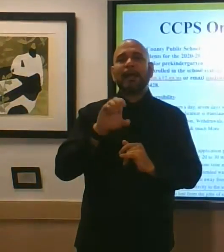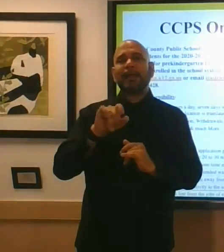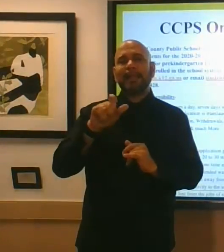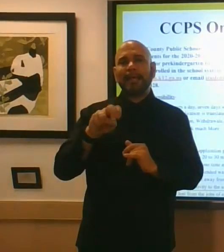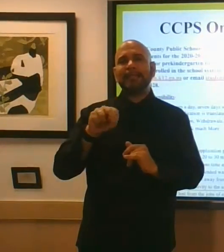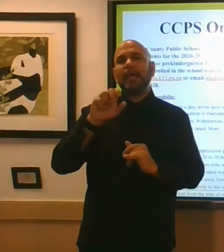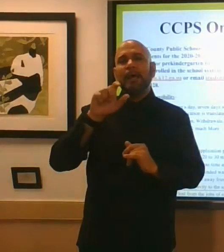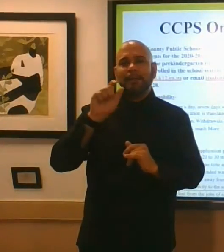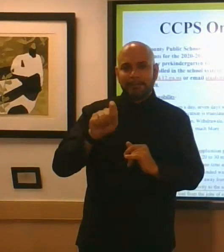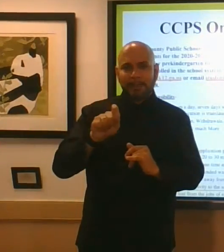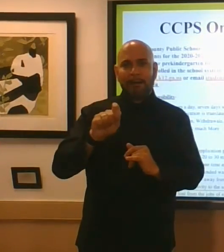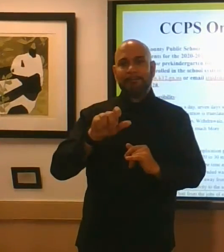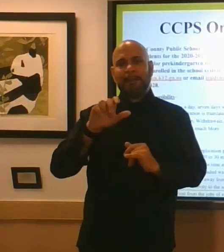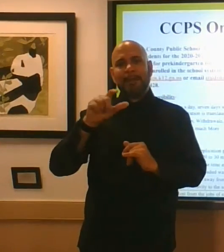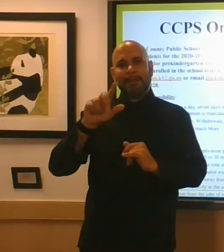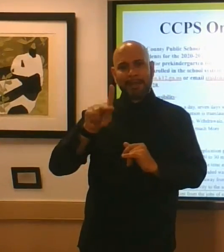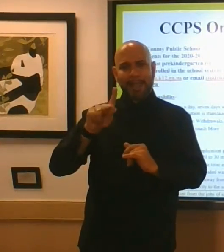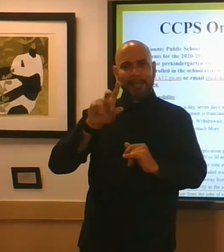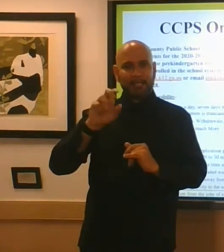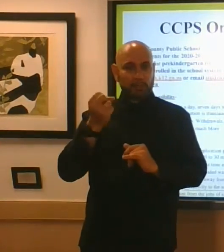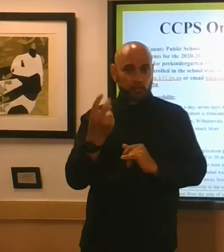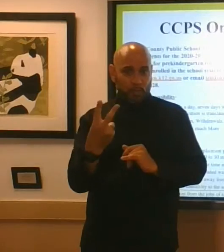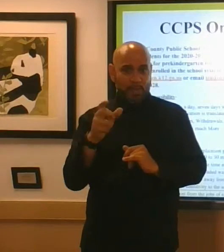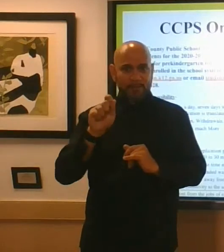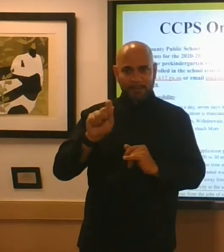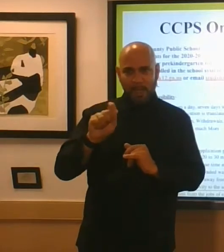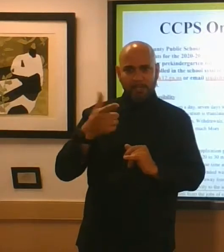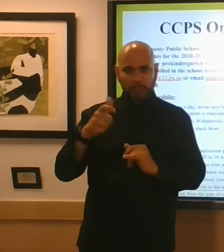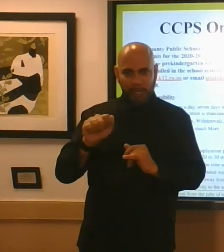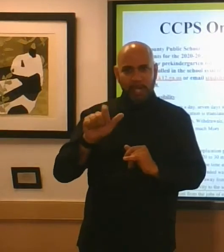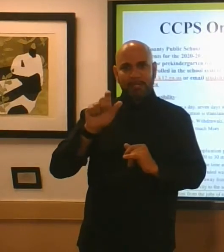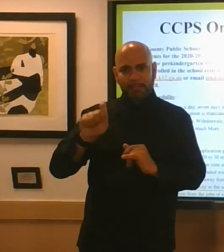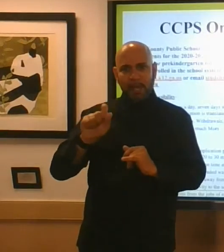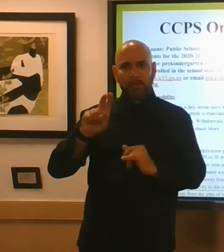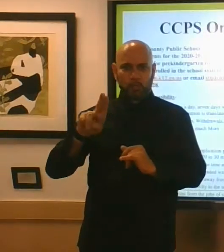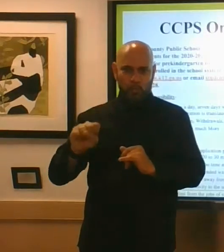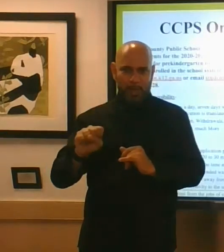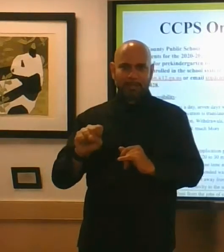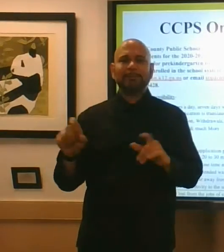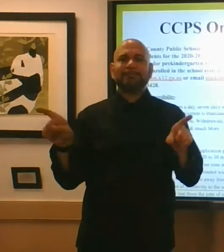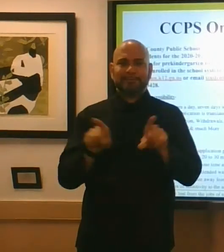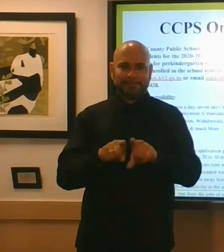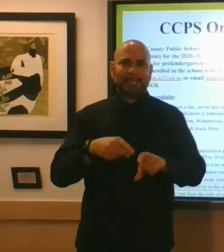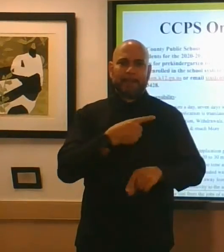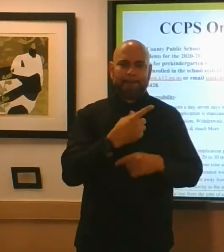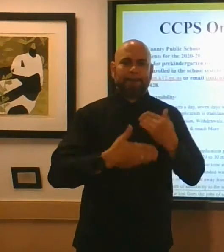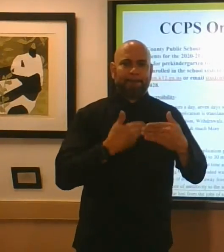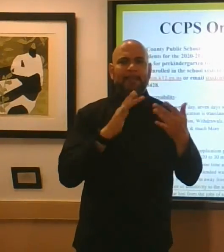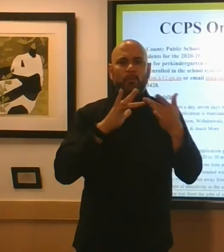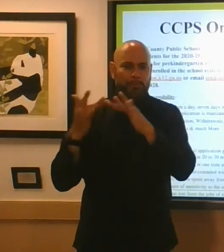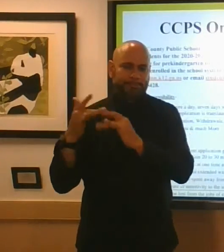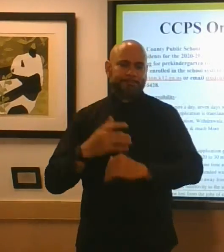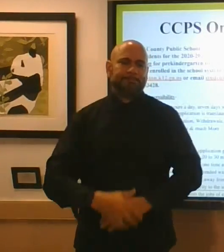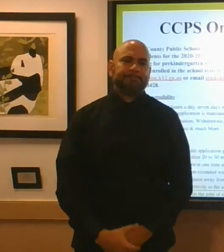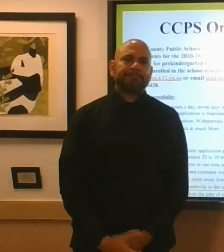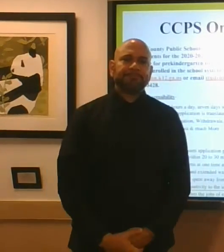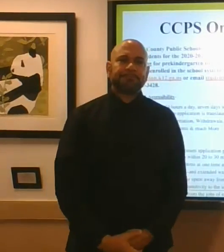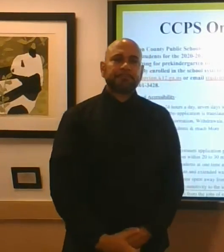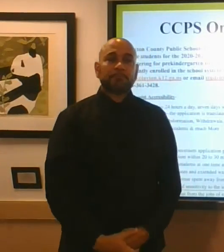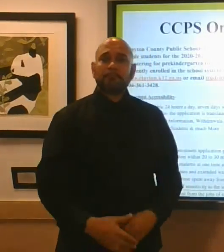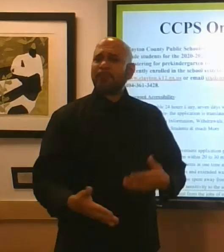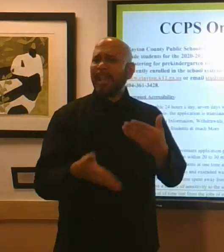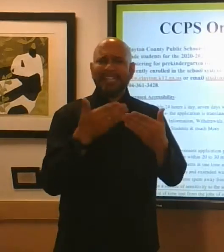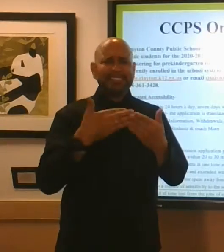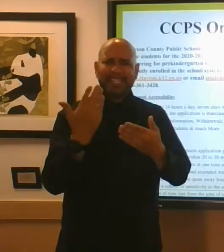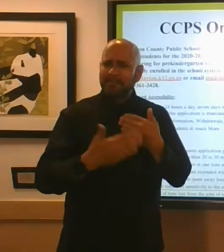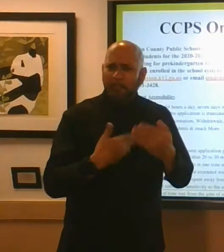.ga.us and student registration at clayton.k12.ga.us it's